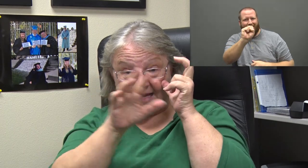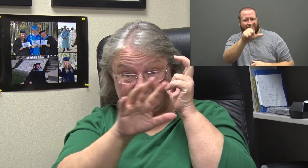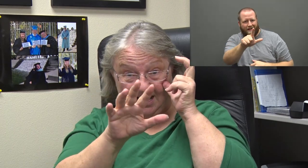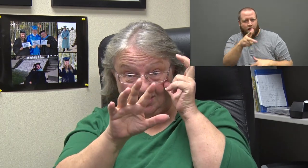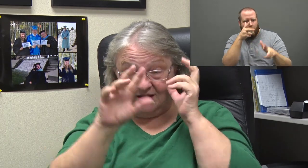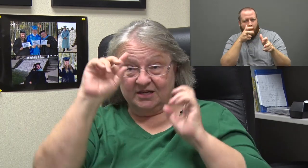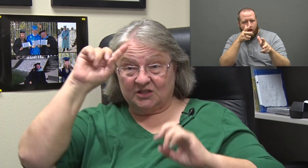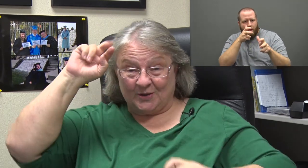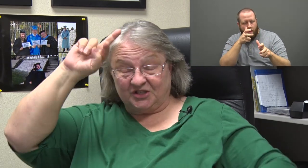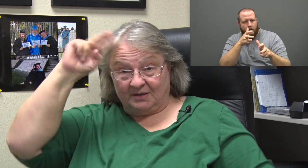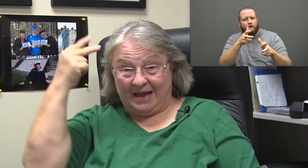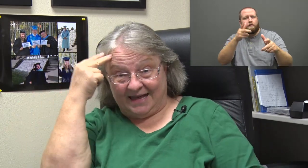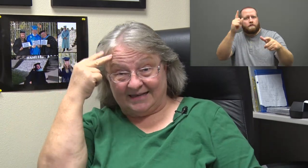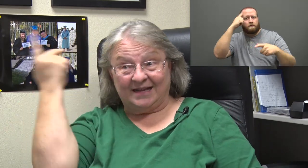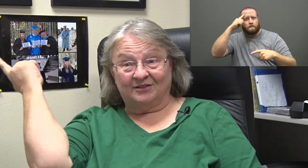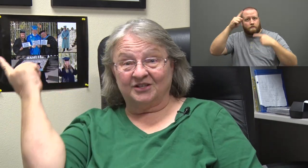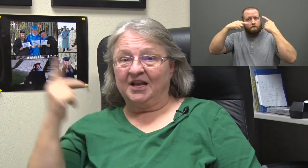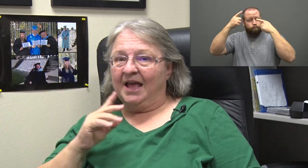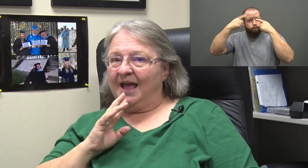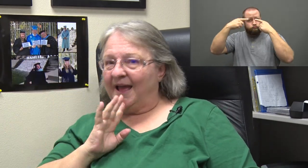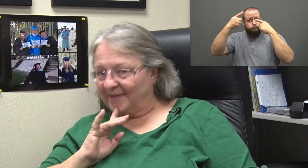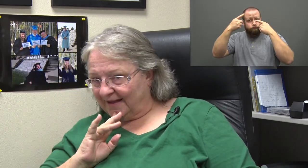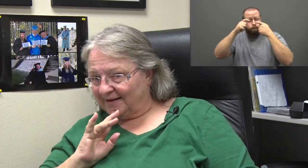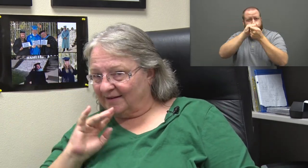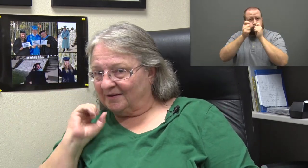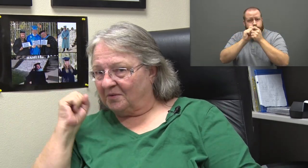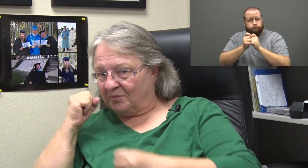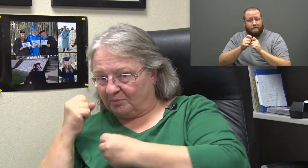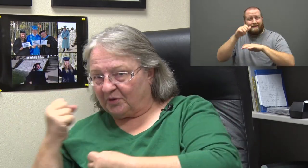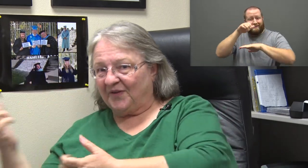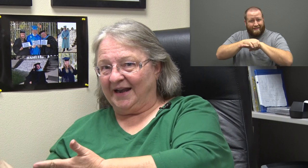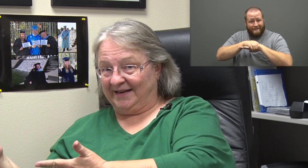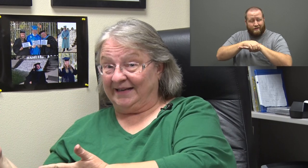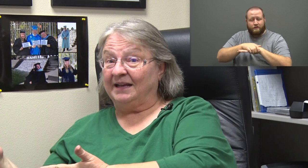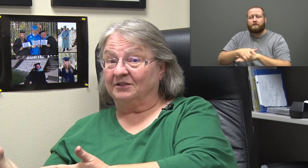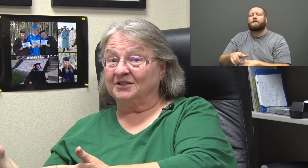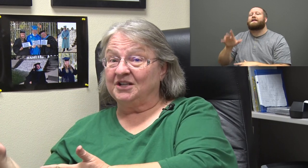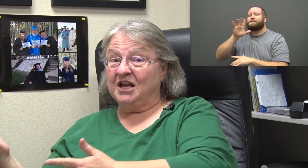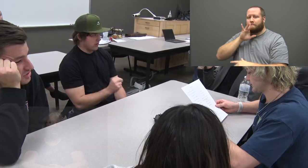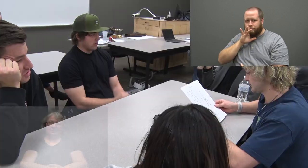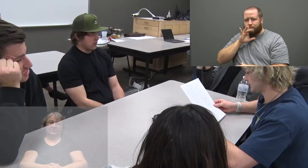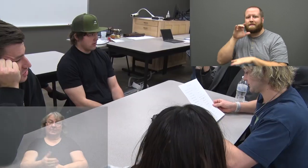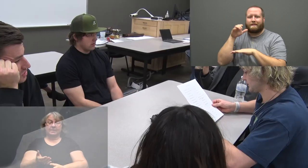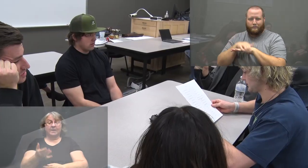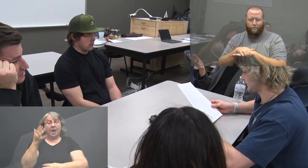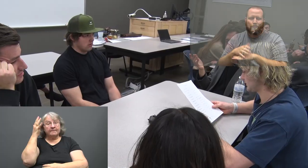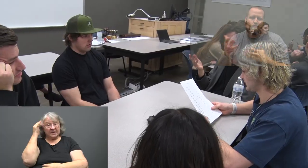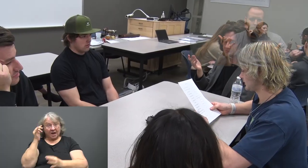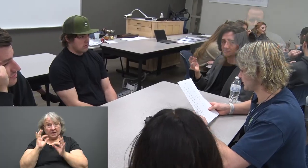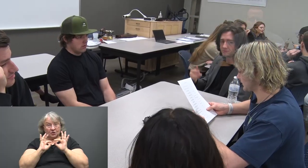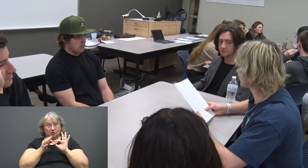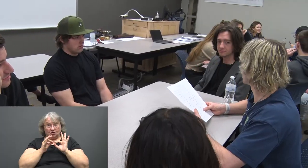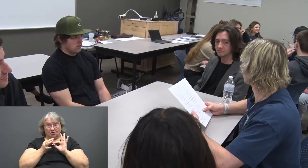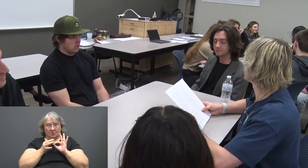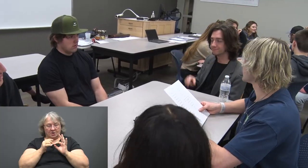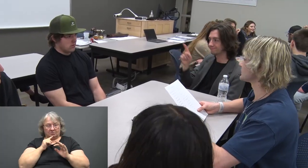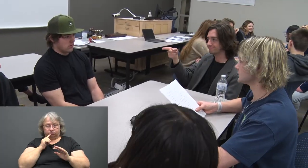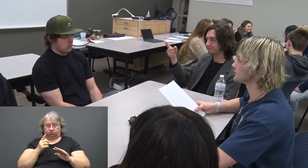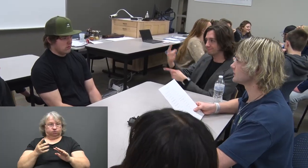ASL, switch it in my head to English, and then provide it into English. And because interpreting is such an intense form